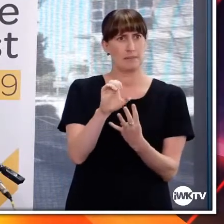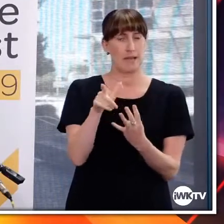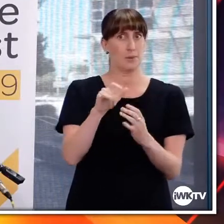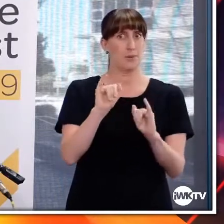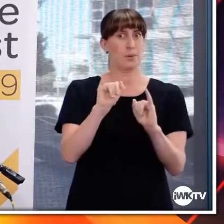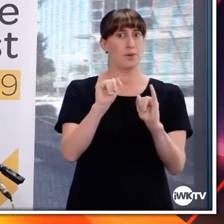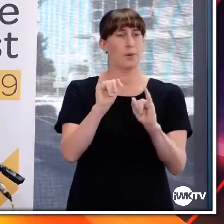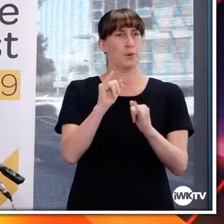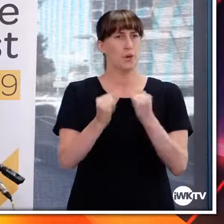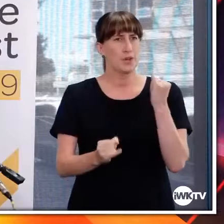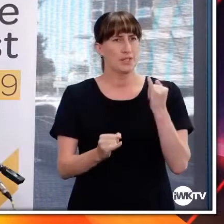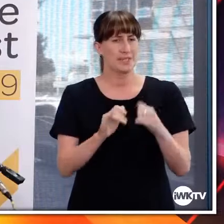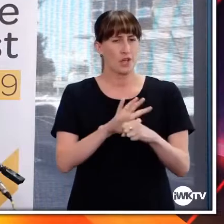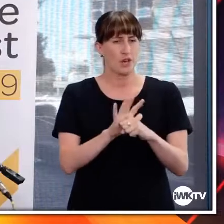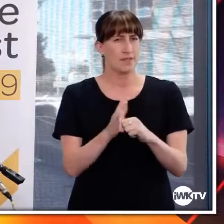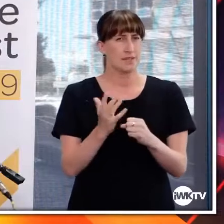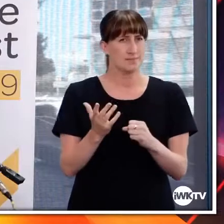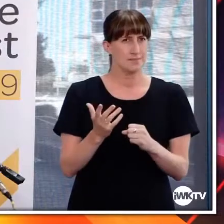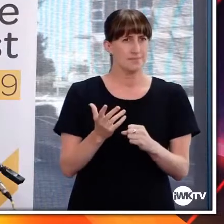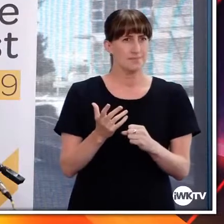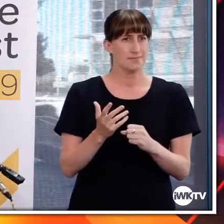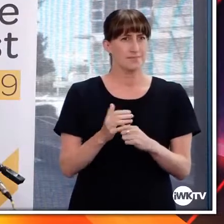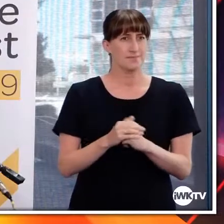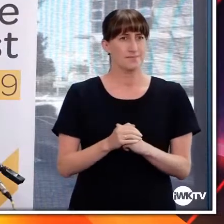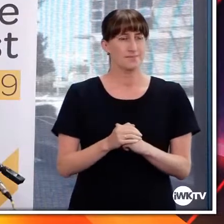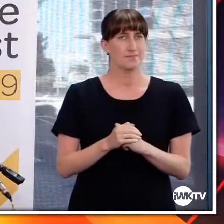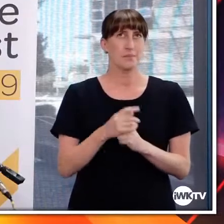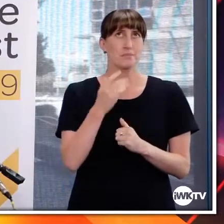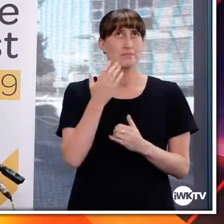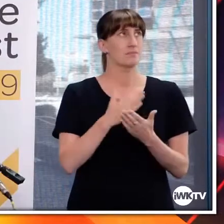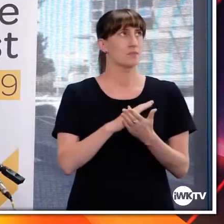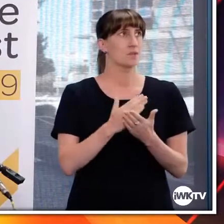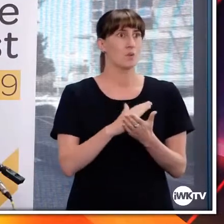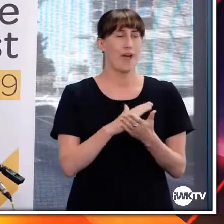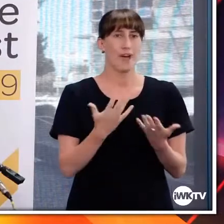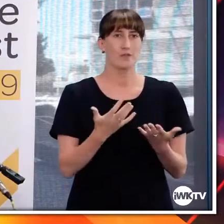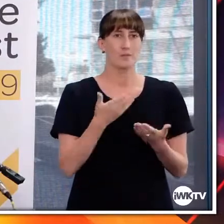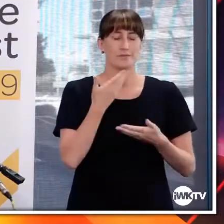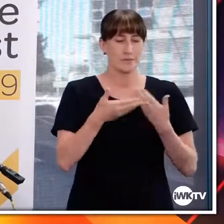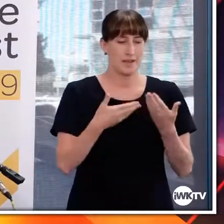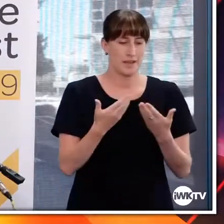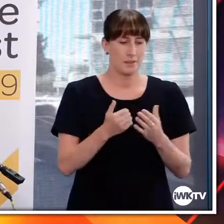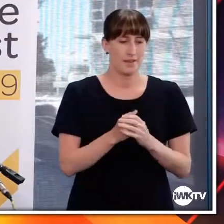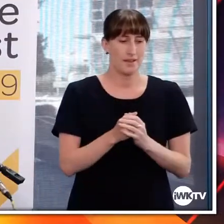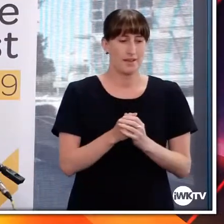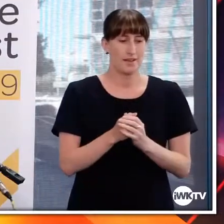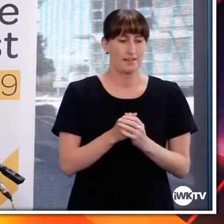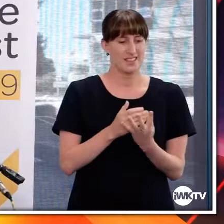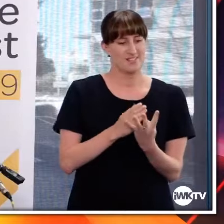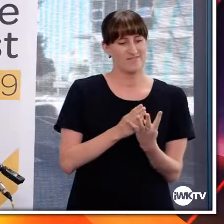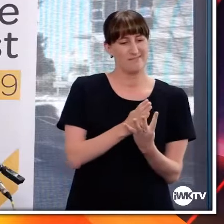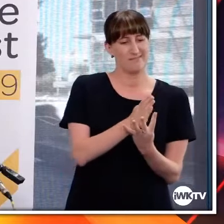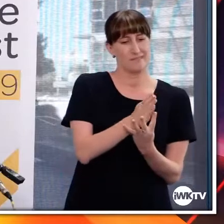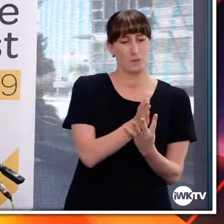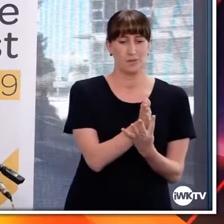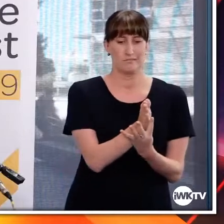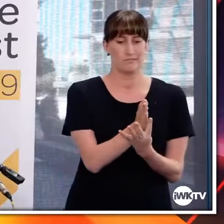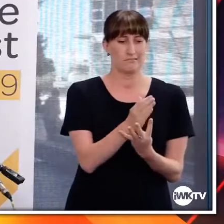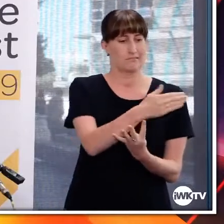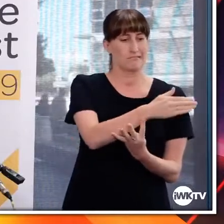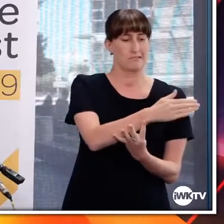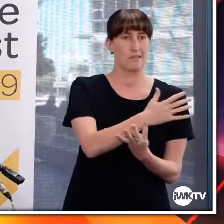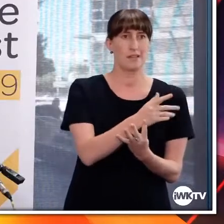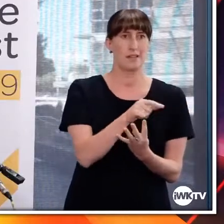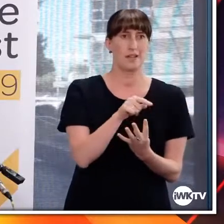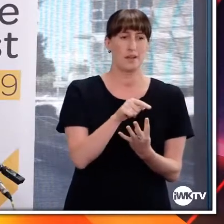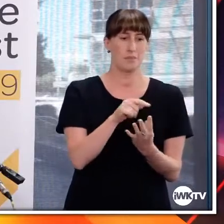predicted or is it... I don't know what the best phrase is, the variant or mutant strain. Is that something we thought would